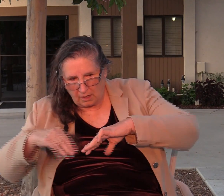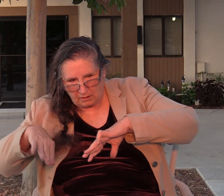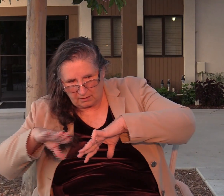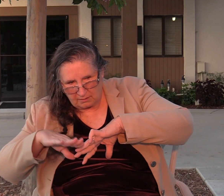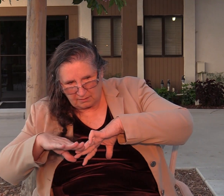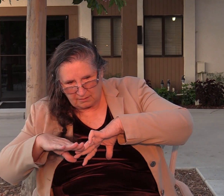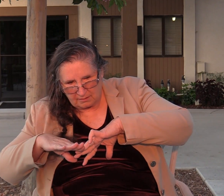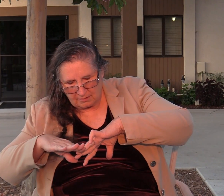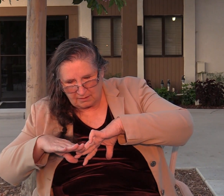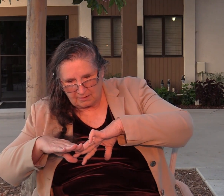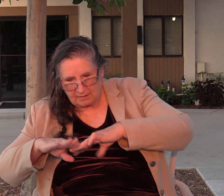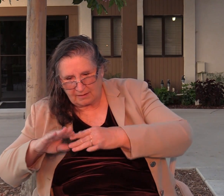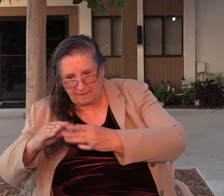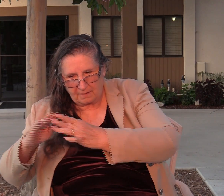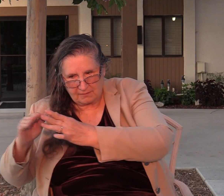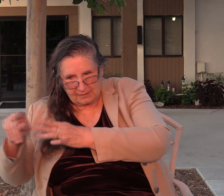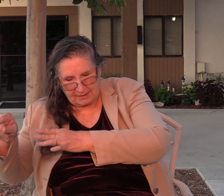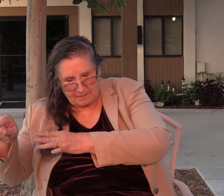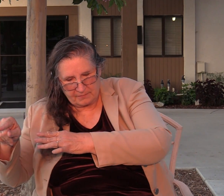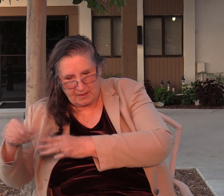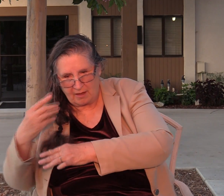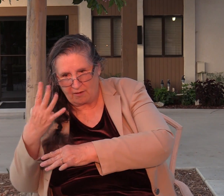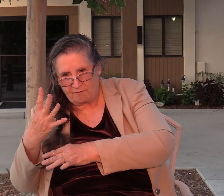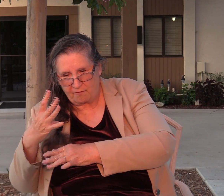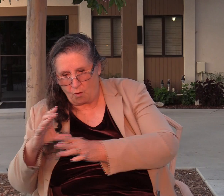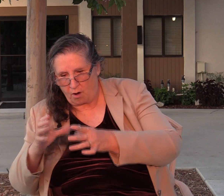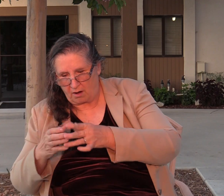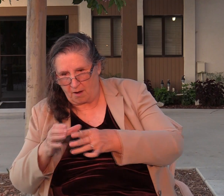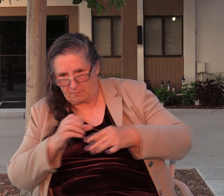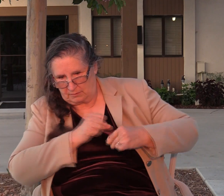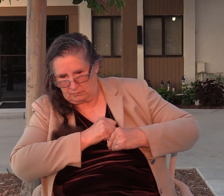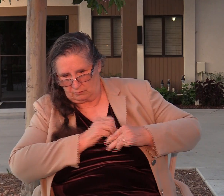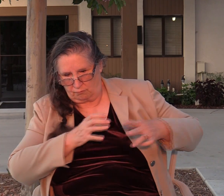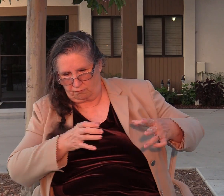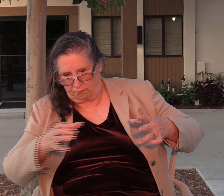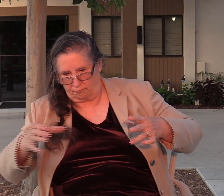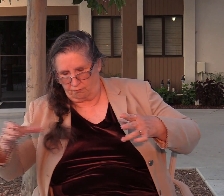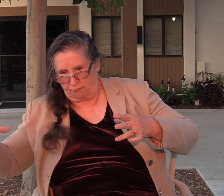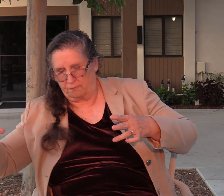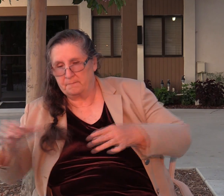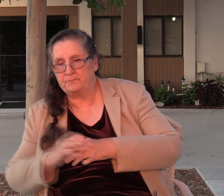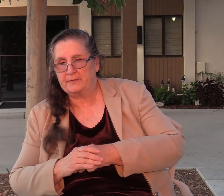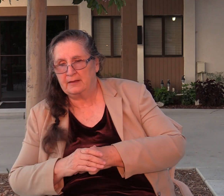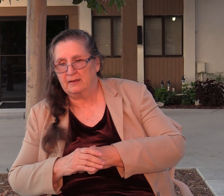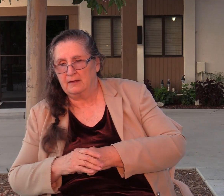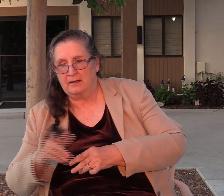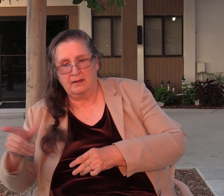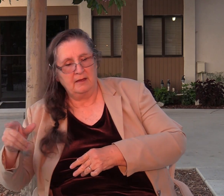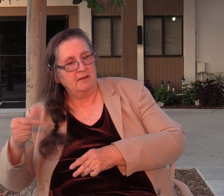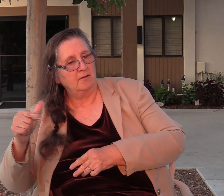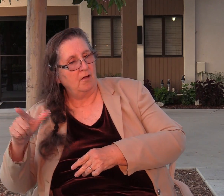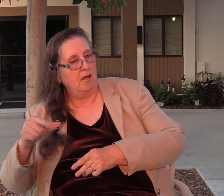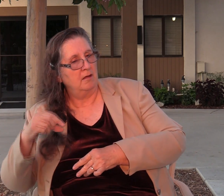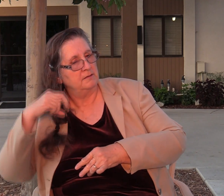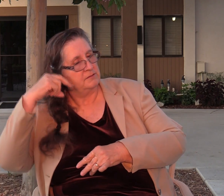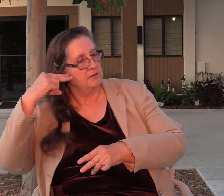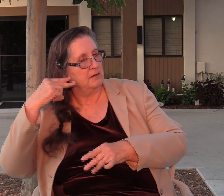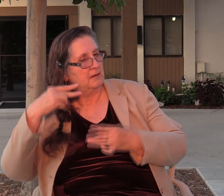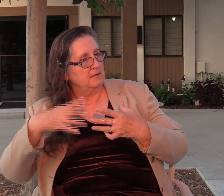companies. Now when Gal, the son of Ebed, went out and stood in the entrance to the city gate, Abimelech and the people